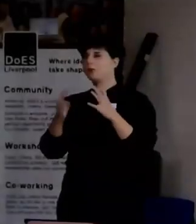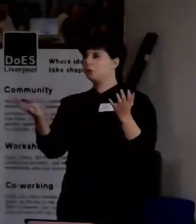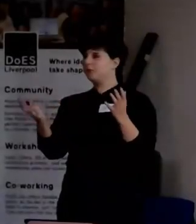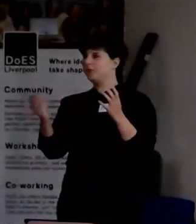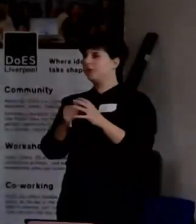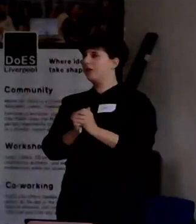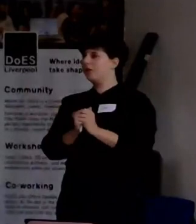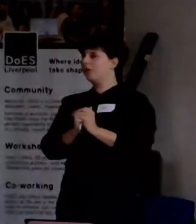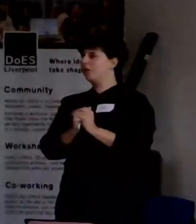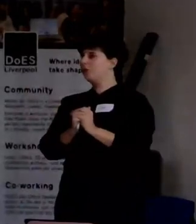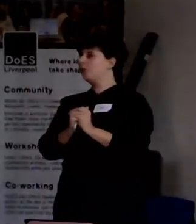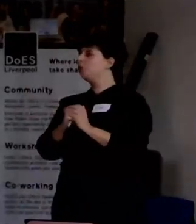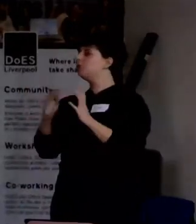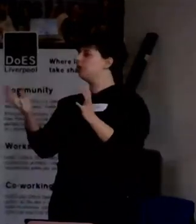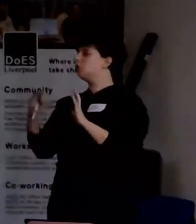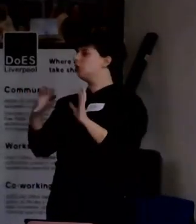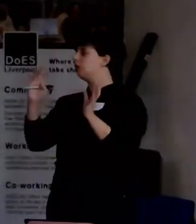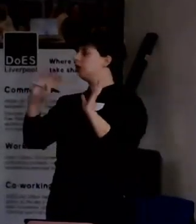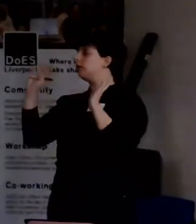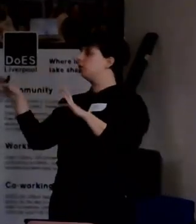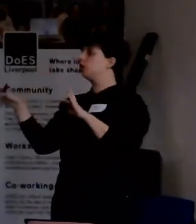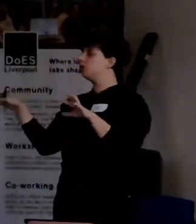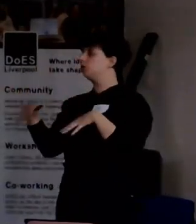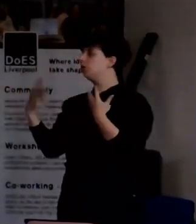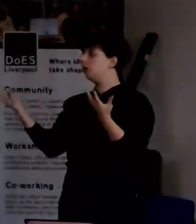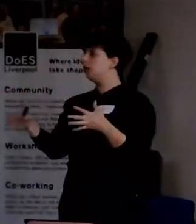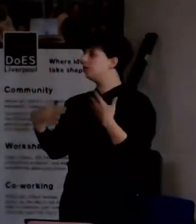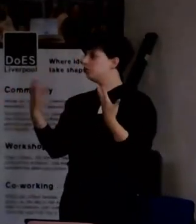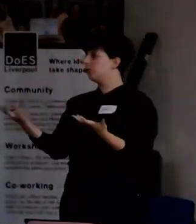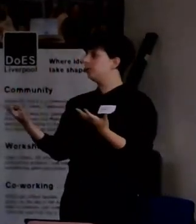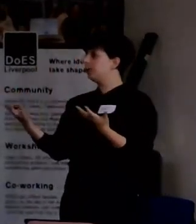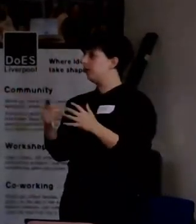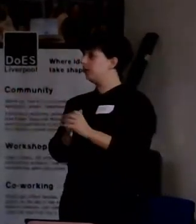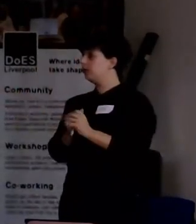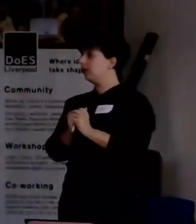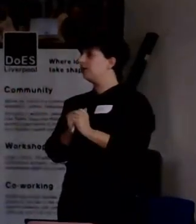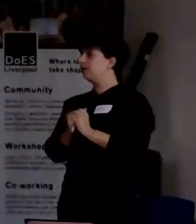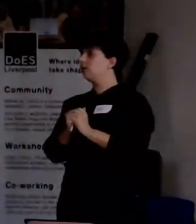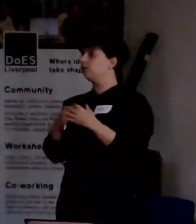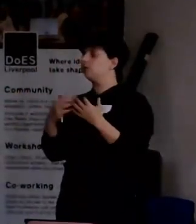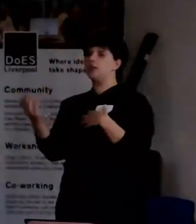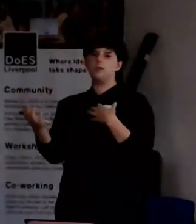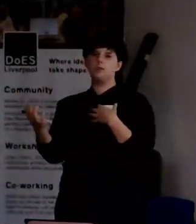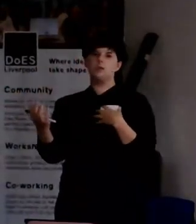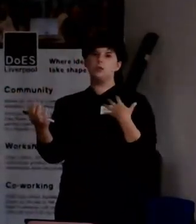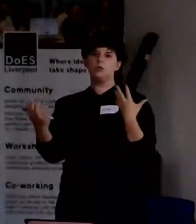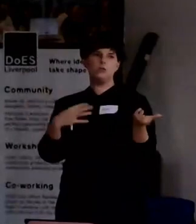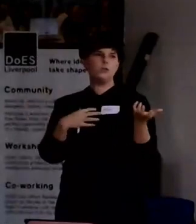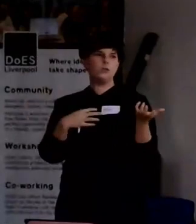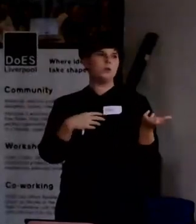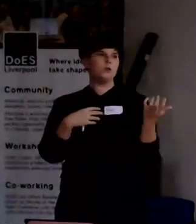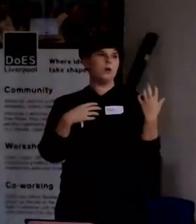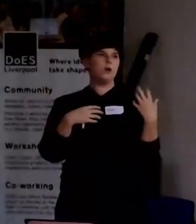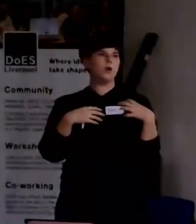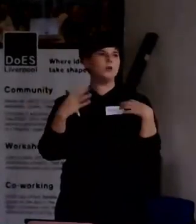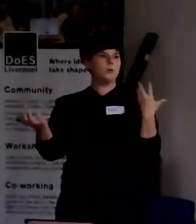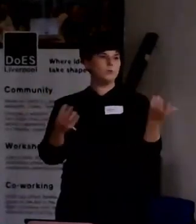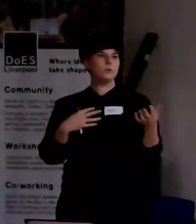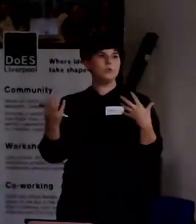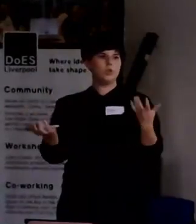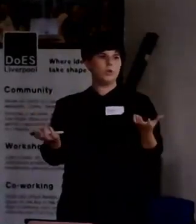The videos will be used and shared later on, so we're not live streaming or anything like that. If there's anything that you feel